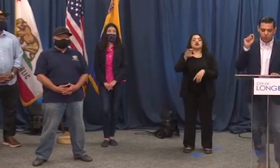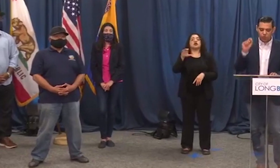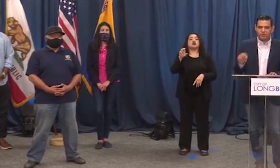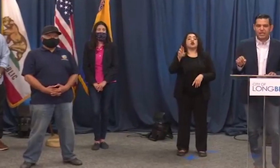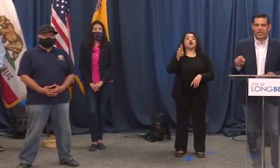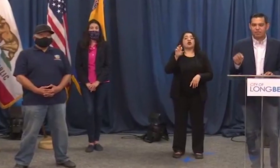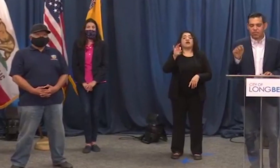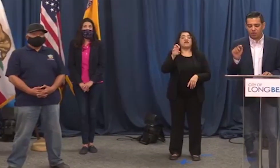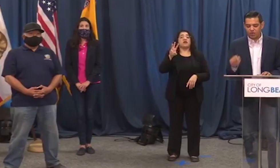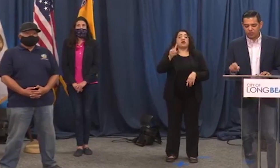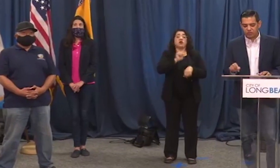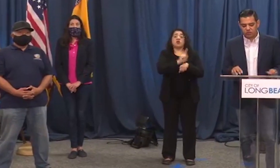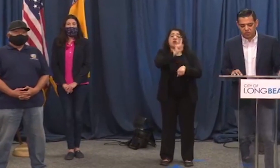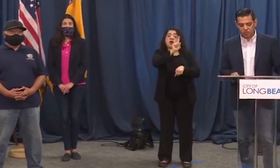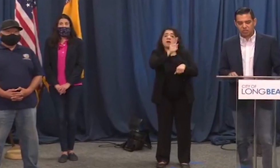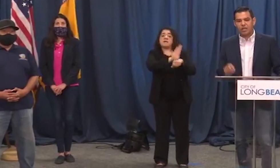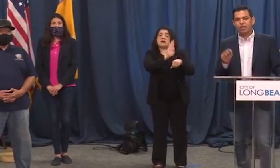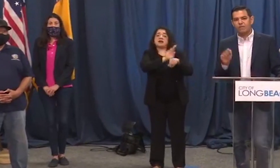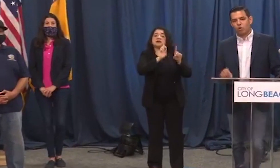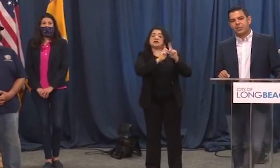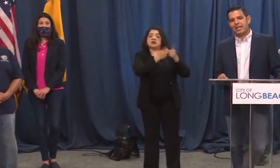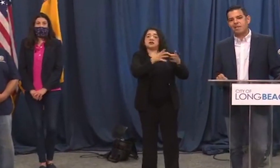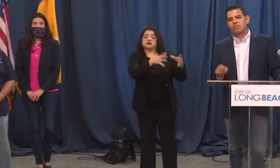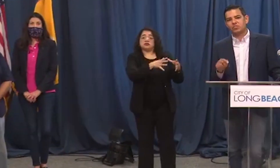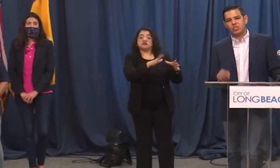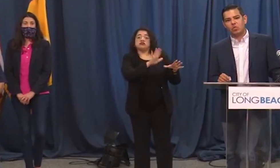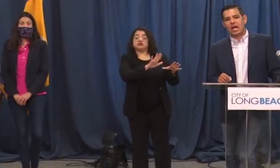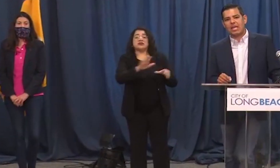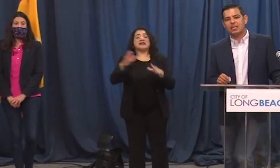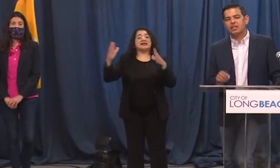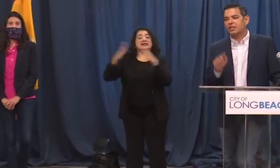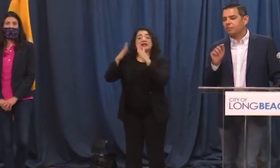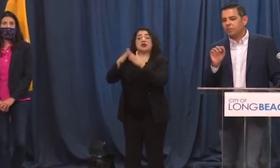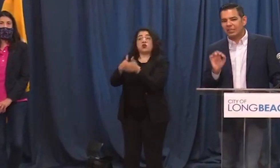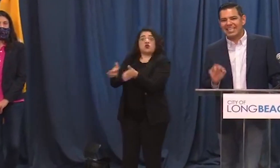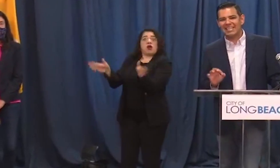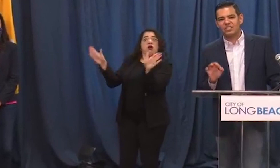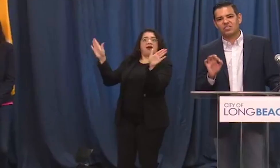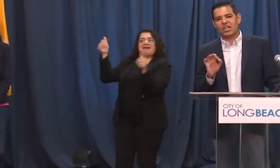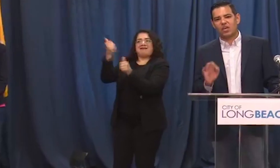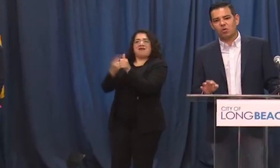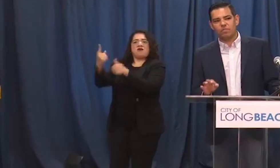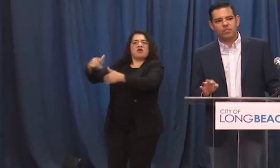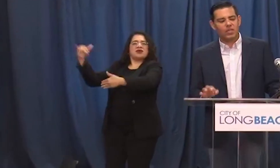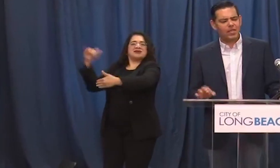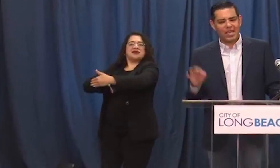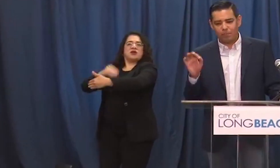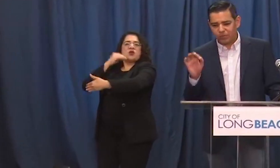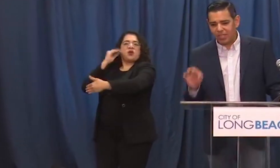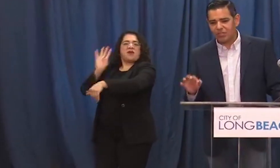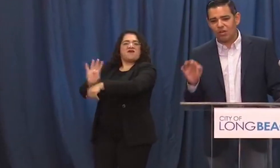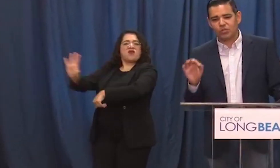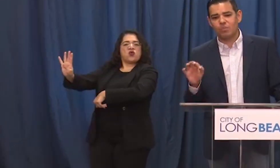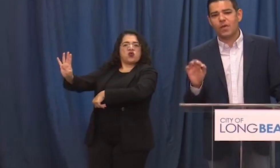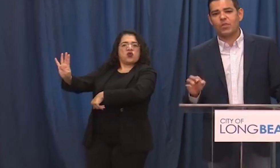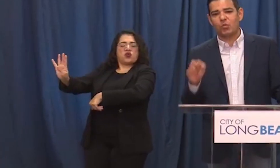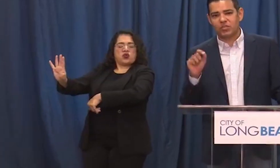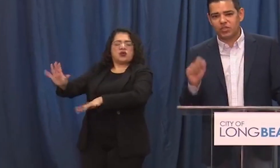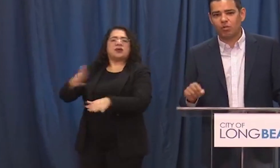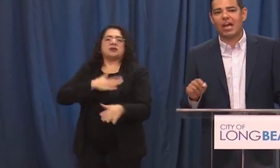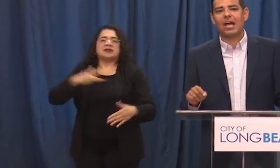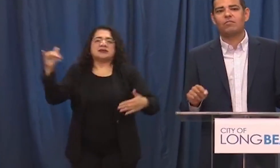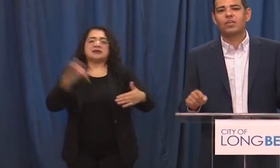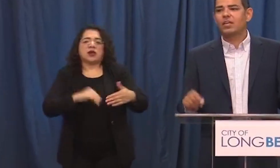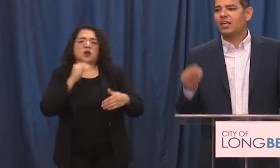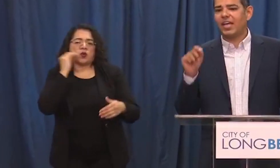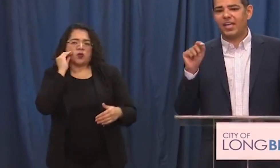place for 1 p.m in our business districts 4 p.m citywide please stay home and please also remember that